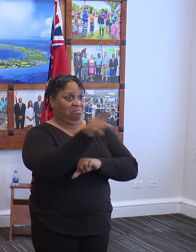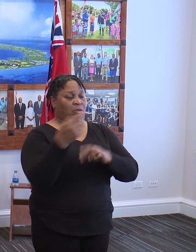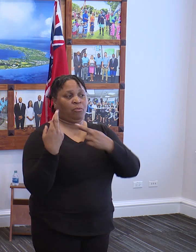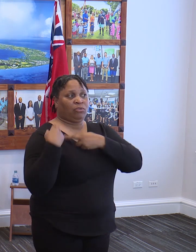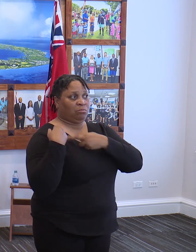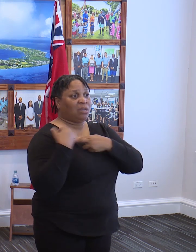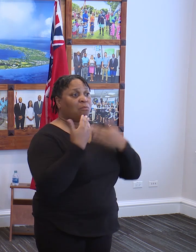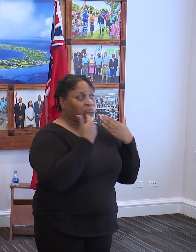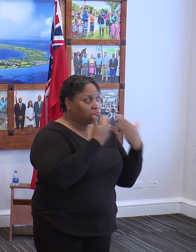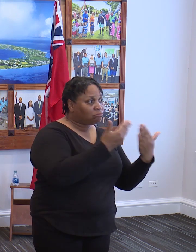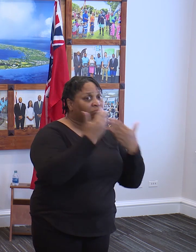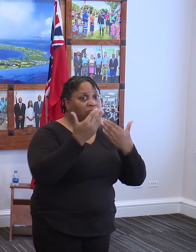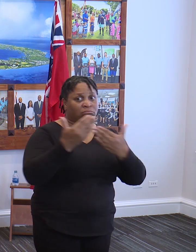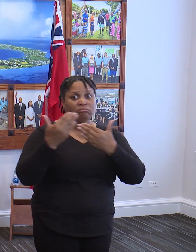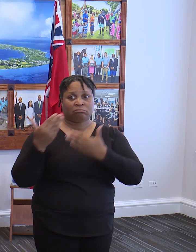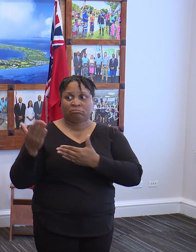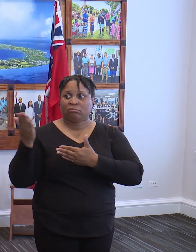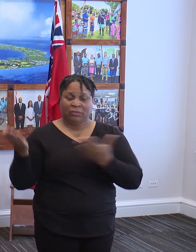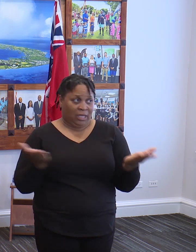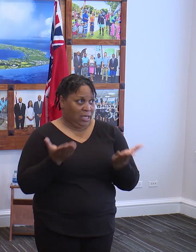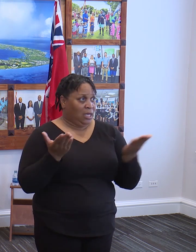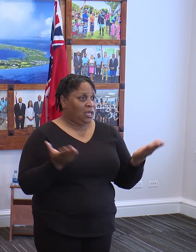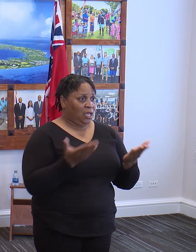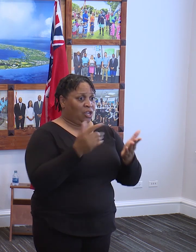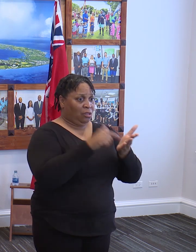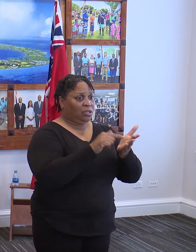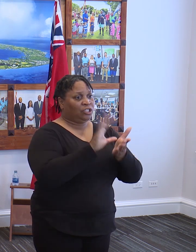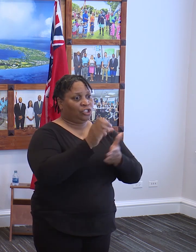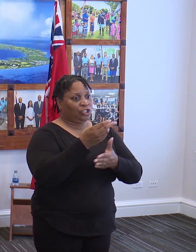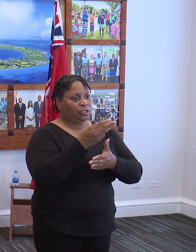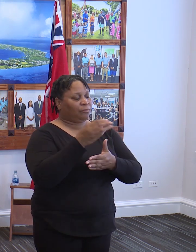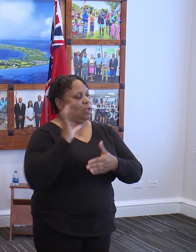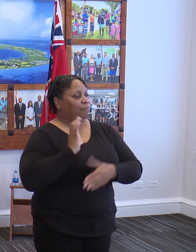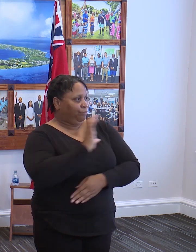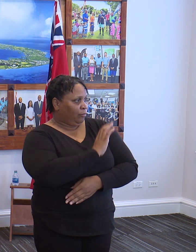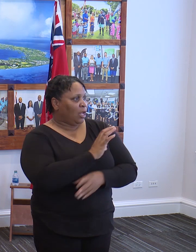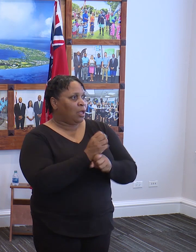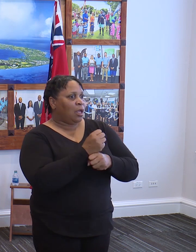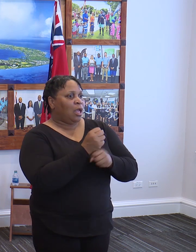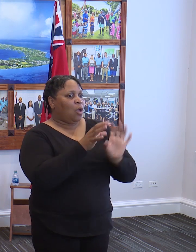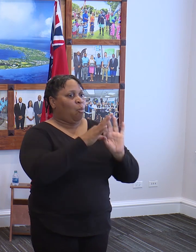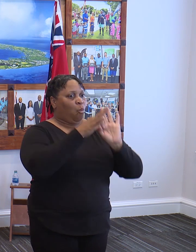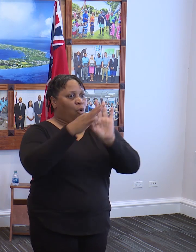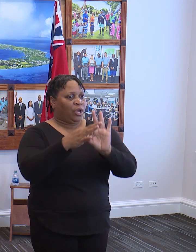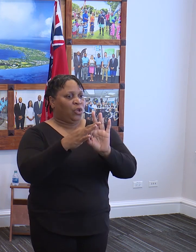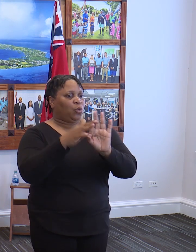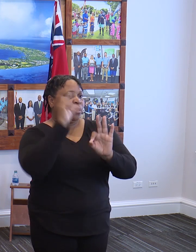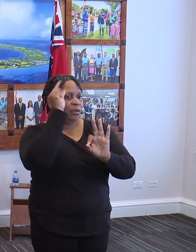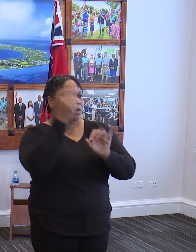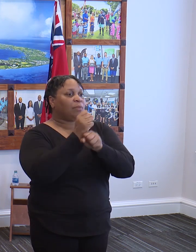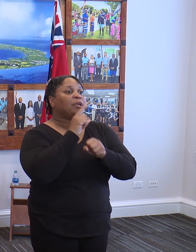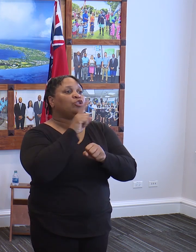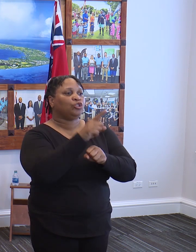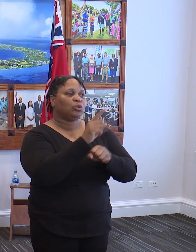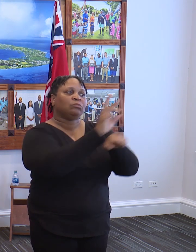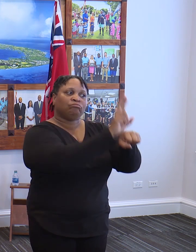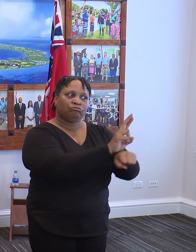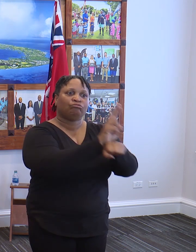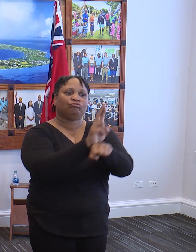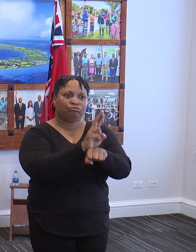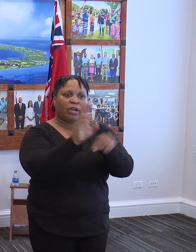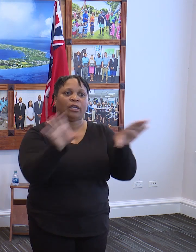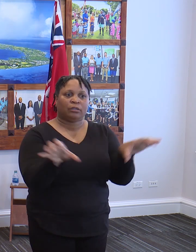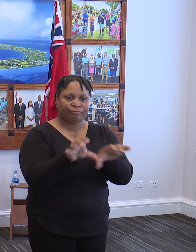And I want to thank the Chamber of Commerce and the private sector partners for working with the government to make sure that those things are being done on a regular basis.